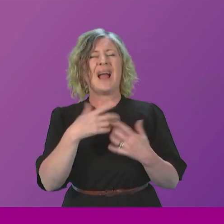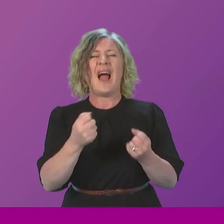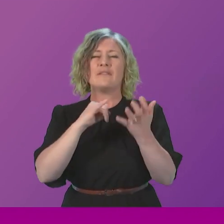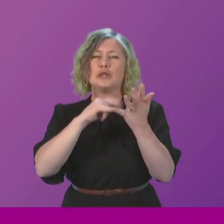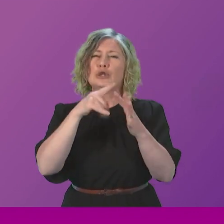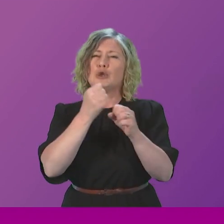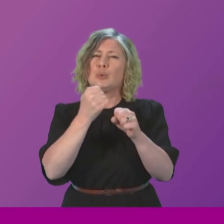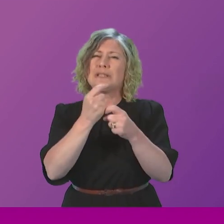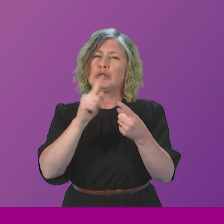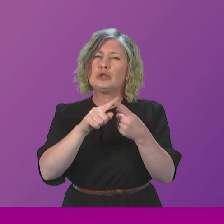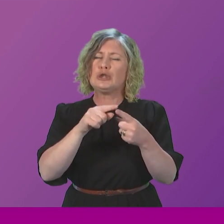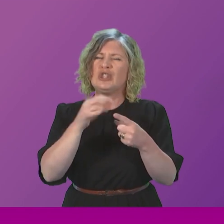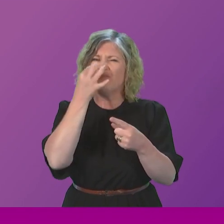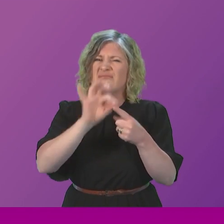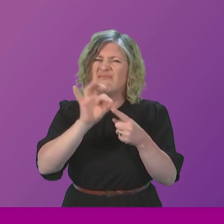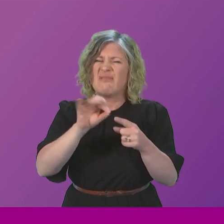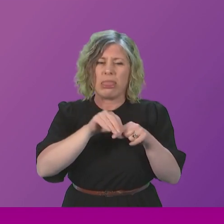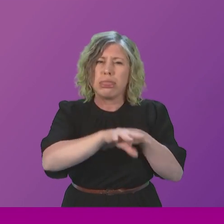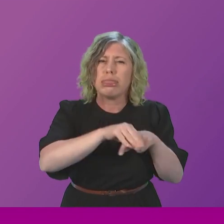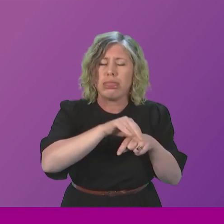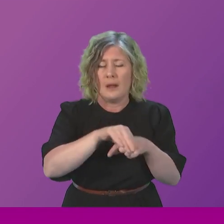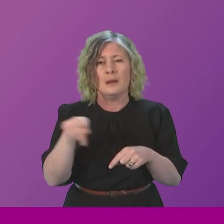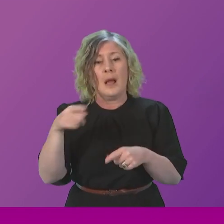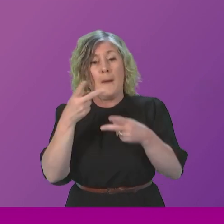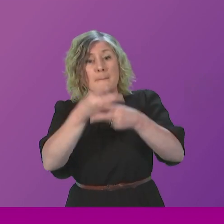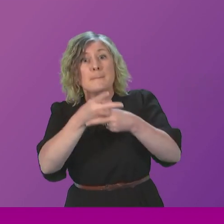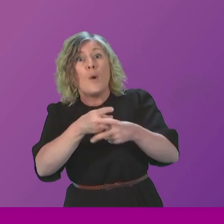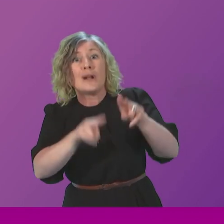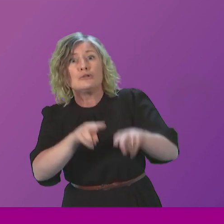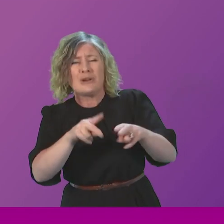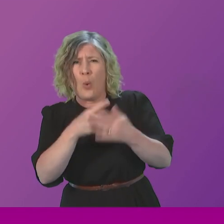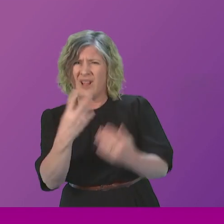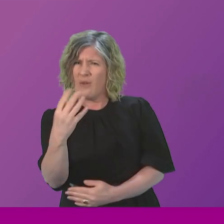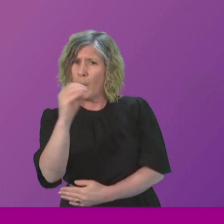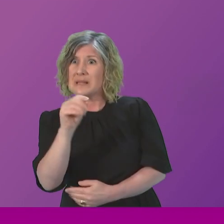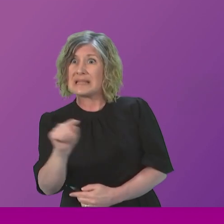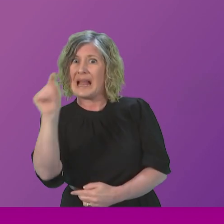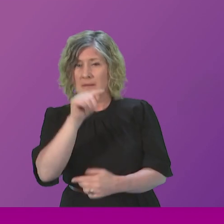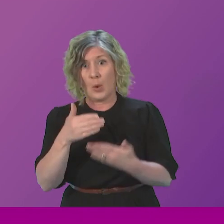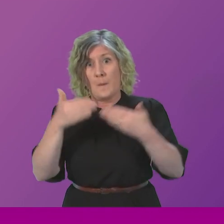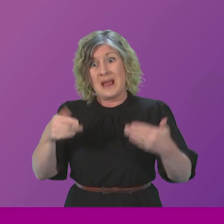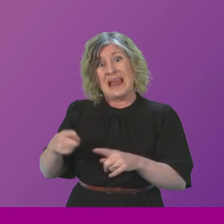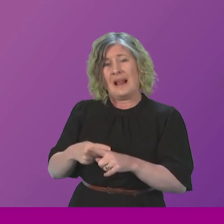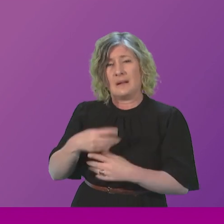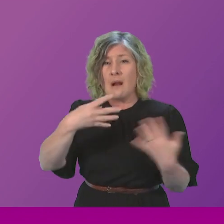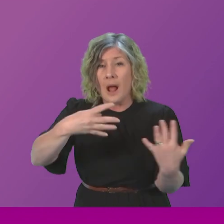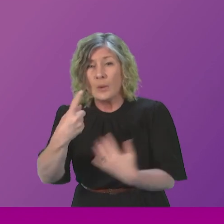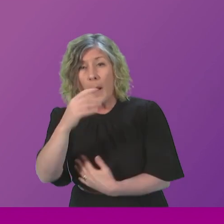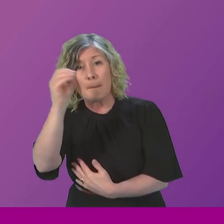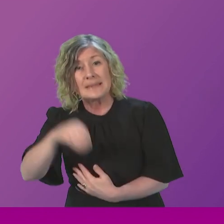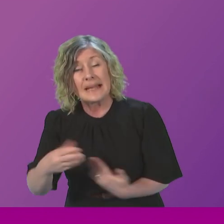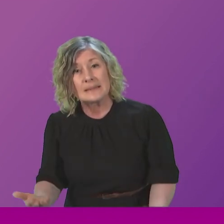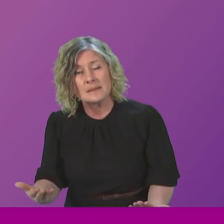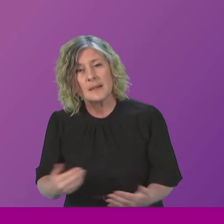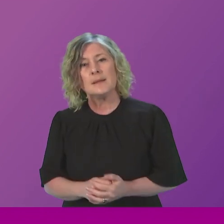monitored compared with 91% in England. First Minister. Our approach to assessing sewage discharges is